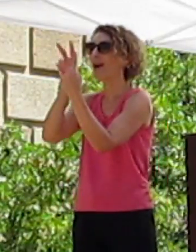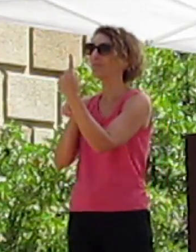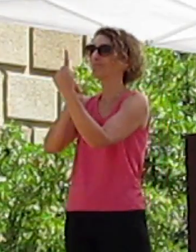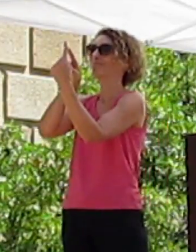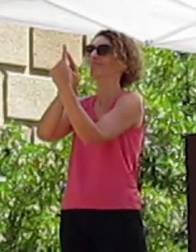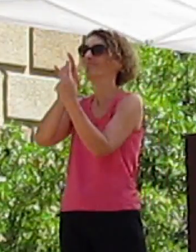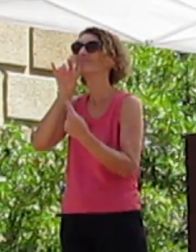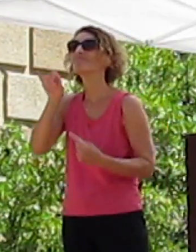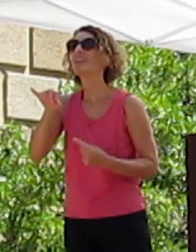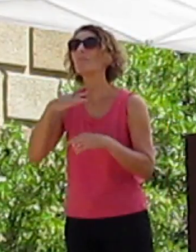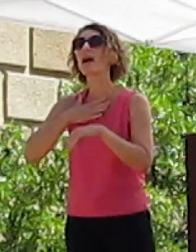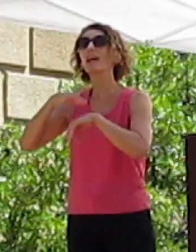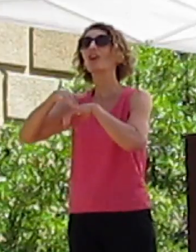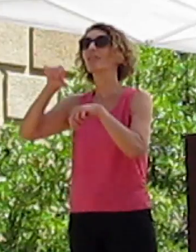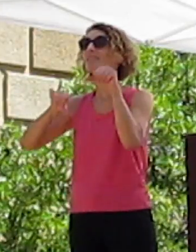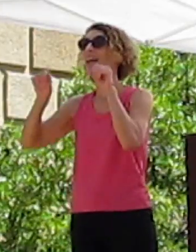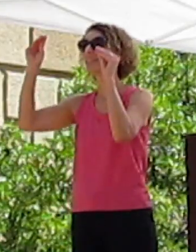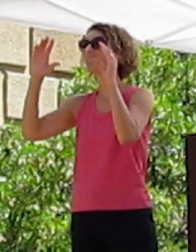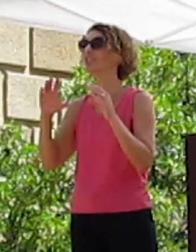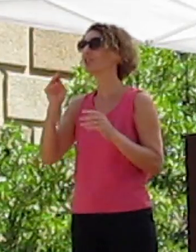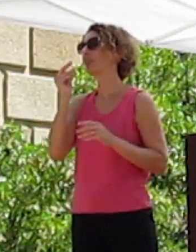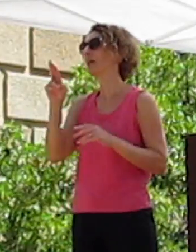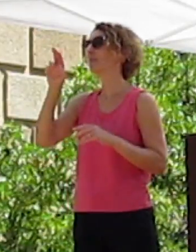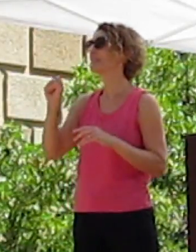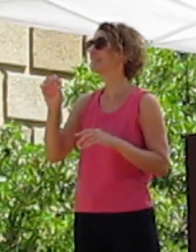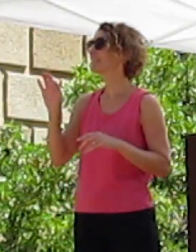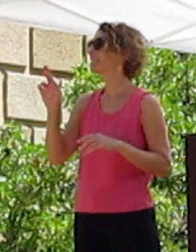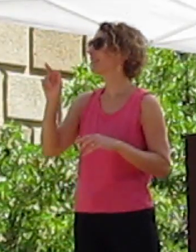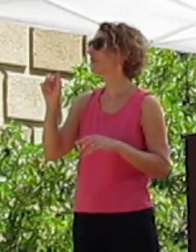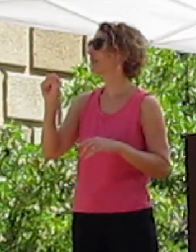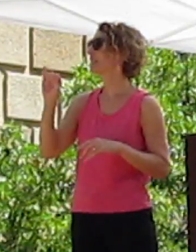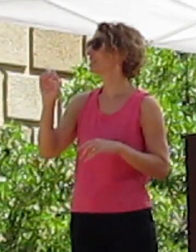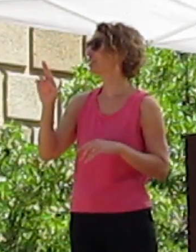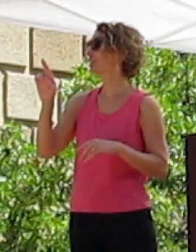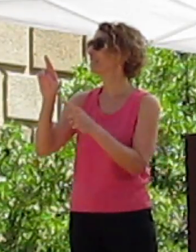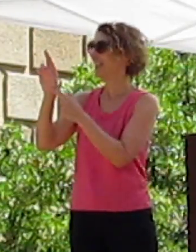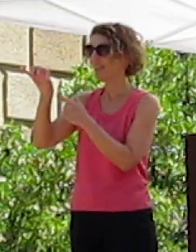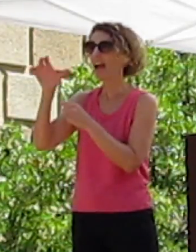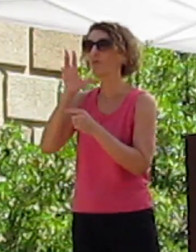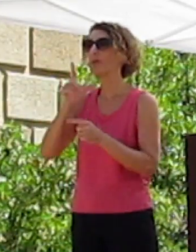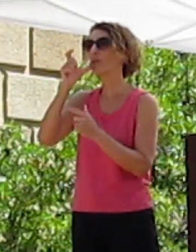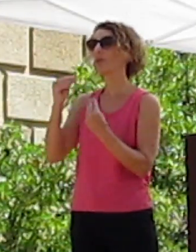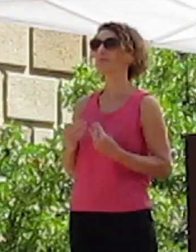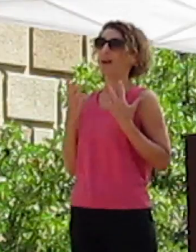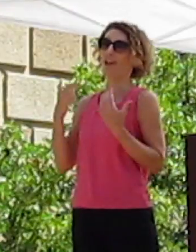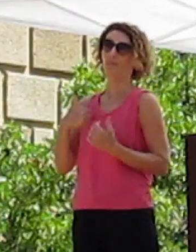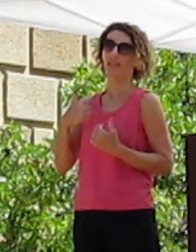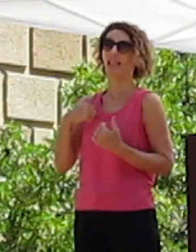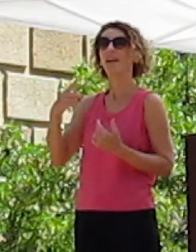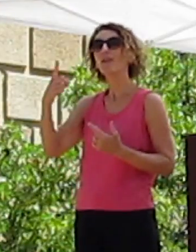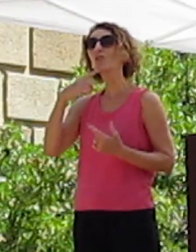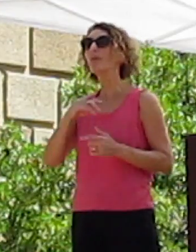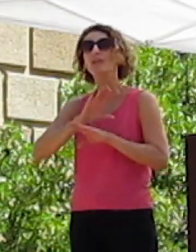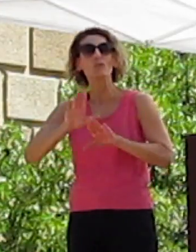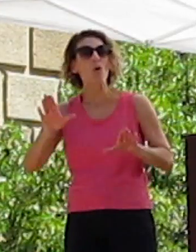My earth science teacher, Mrs. Fraser, was that woman. She inspired me not to be afraid